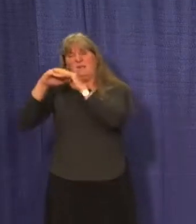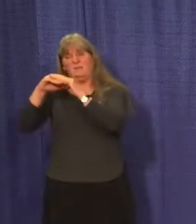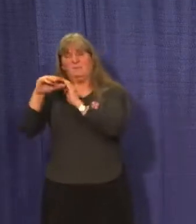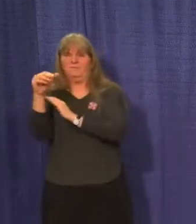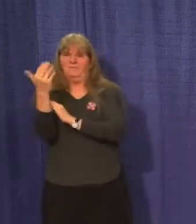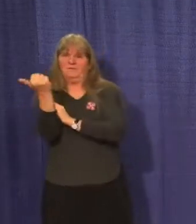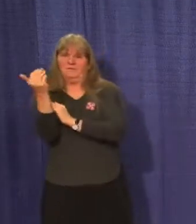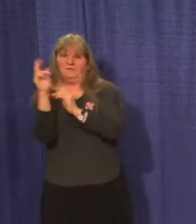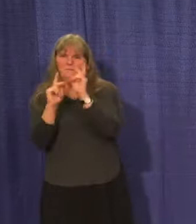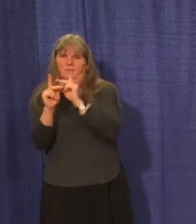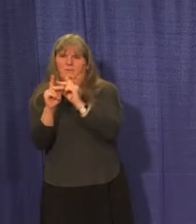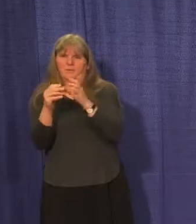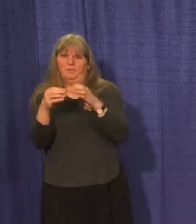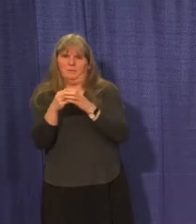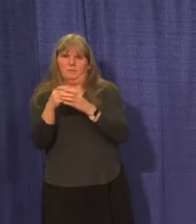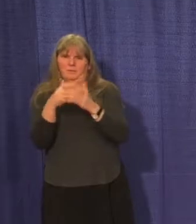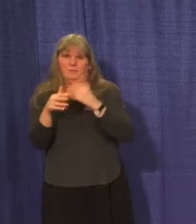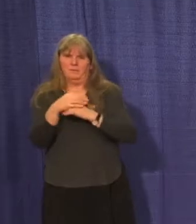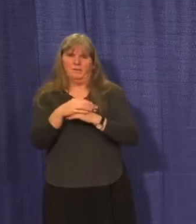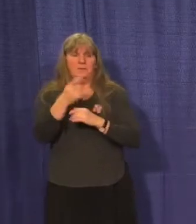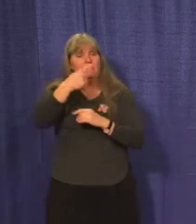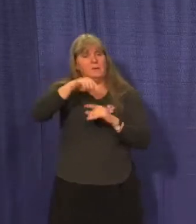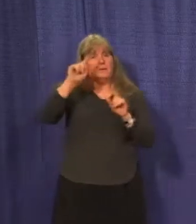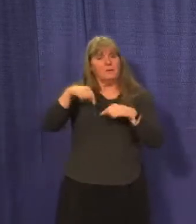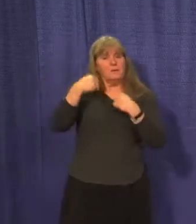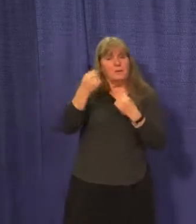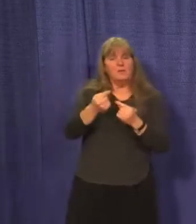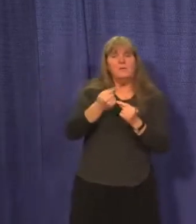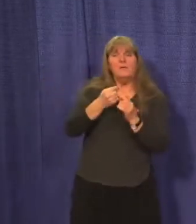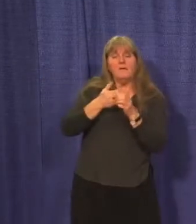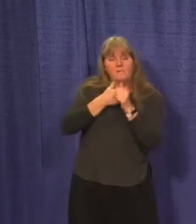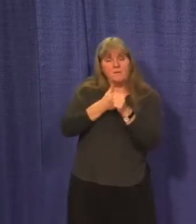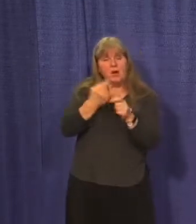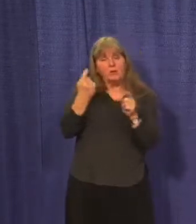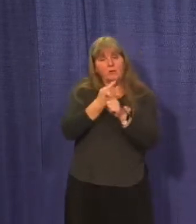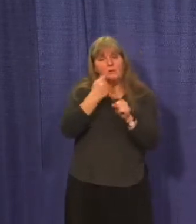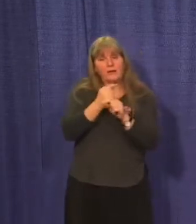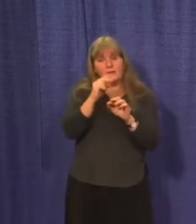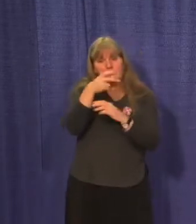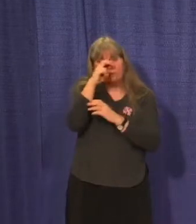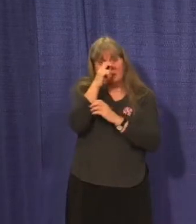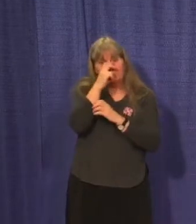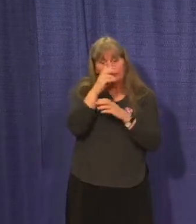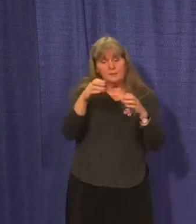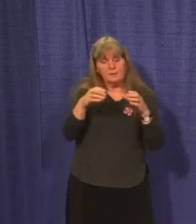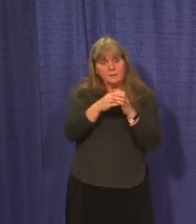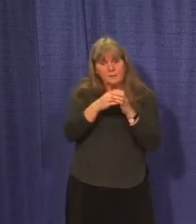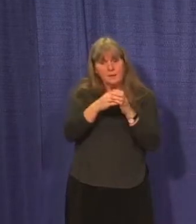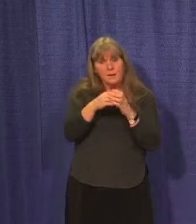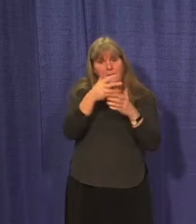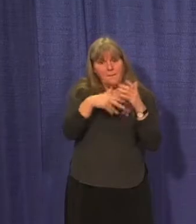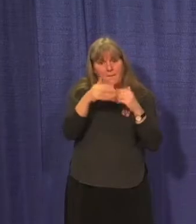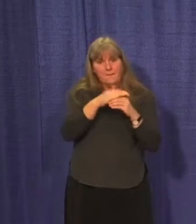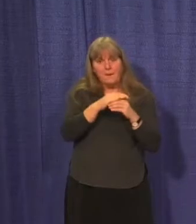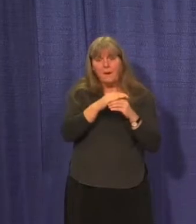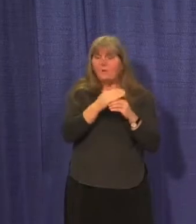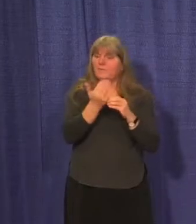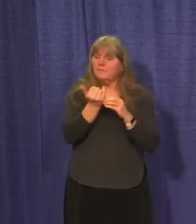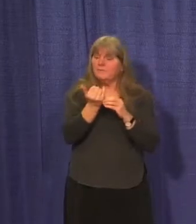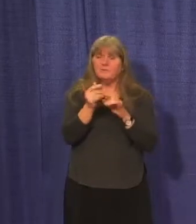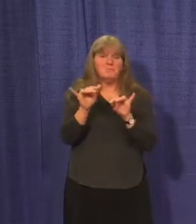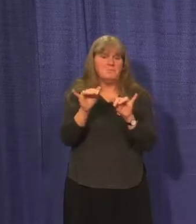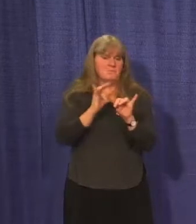following the social bubble guidelines diligently over the past months, if you have stuck to the same 15 people in your social bubble,